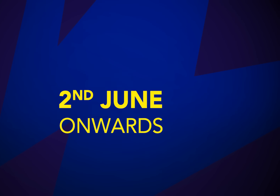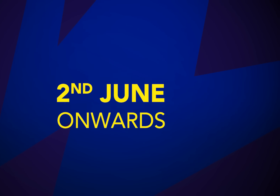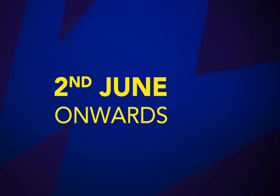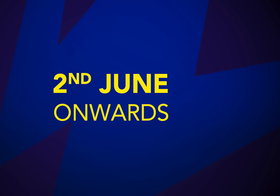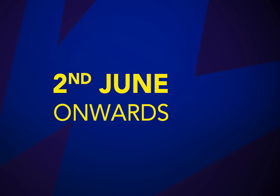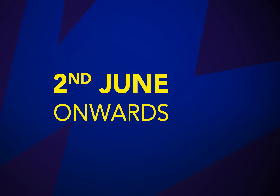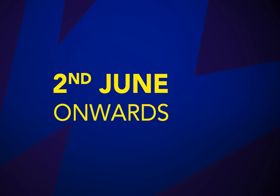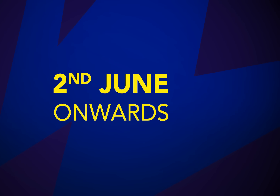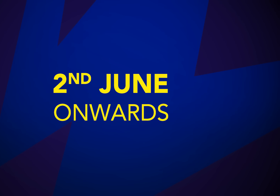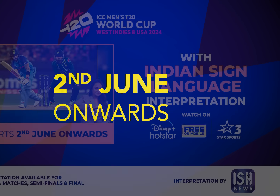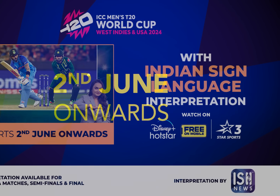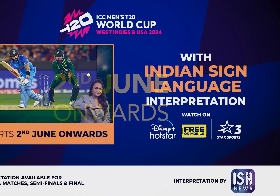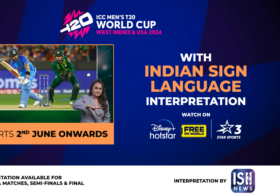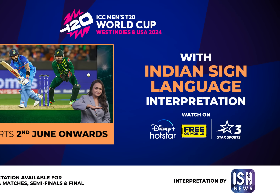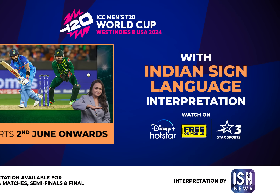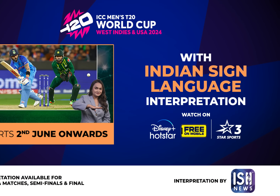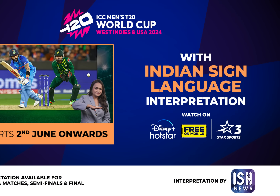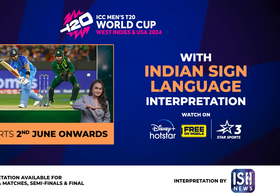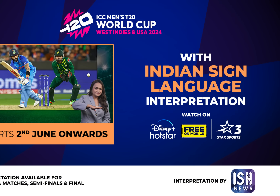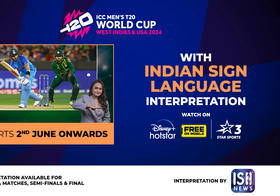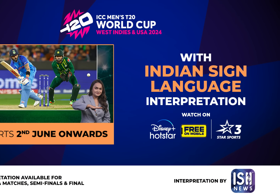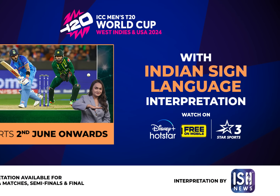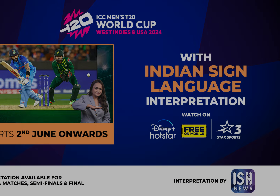new We has Can Hope Theälltree! Our back.